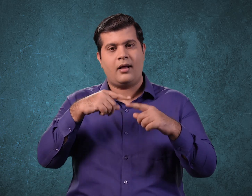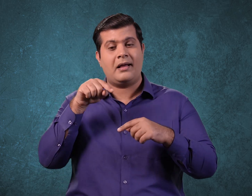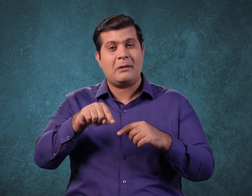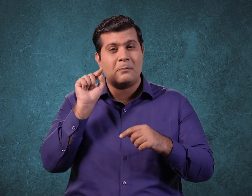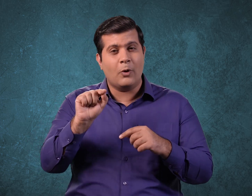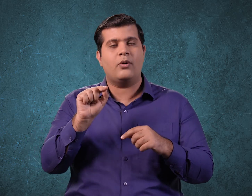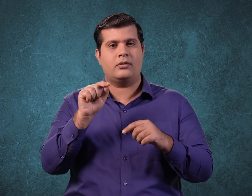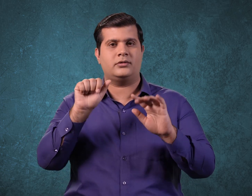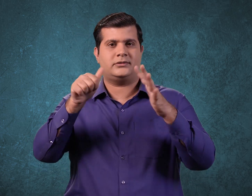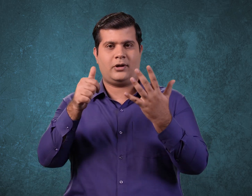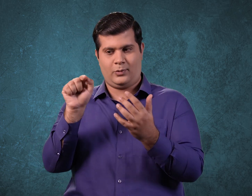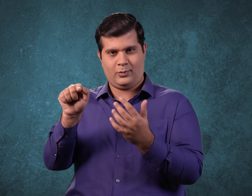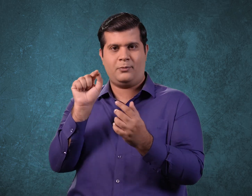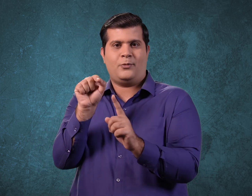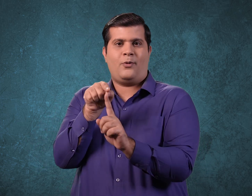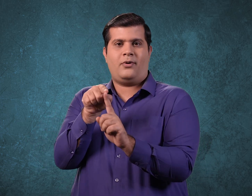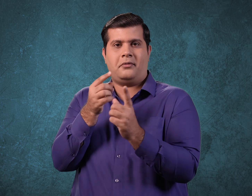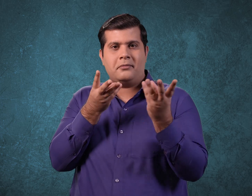Now you know the real reason for the extra day.